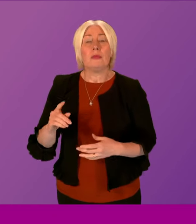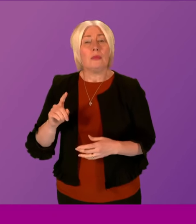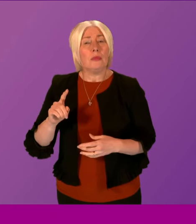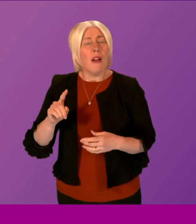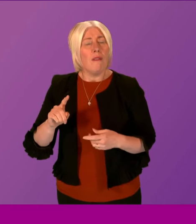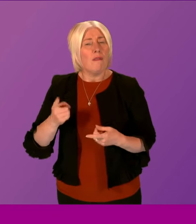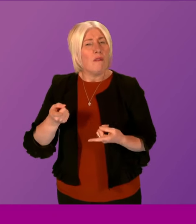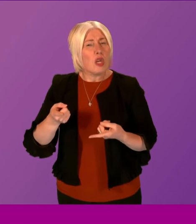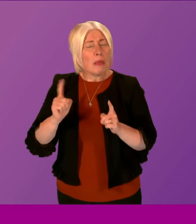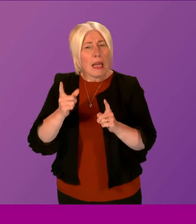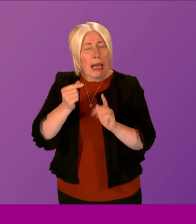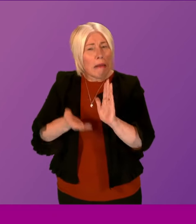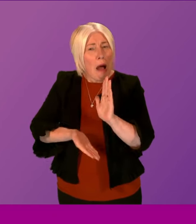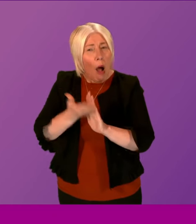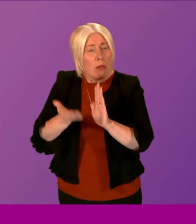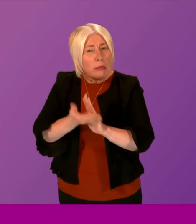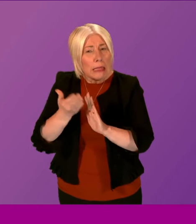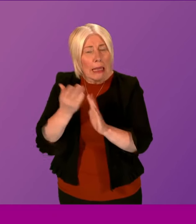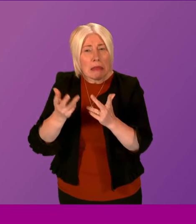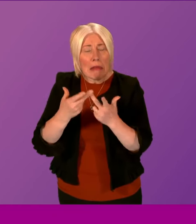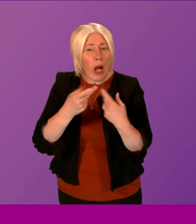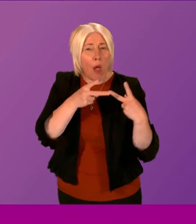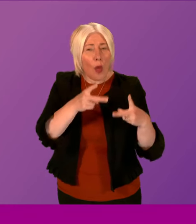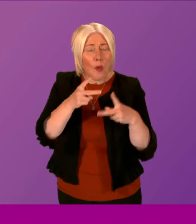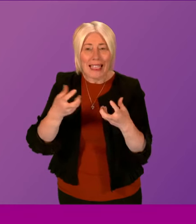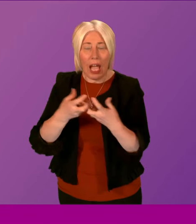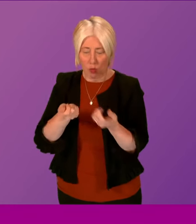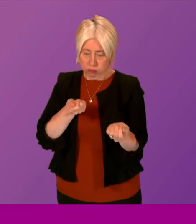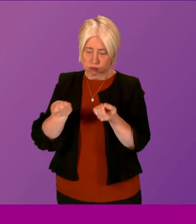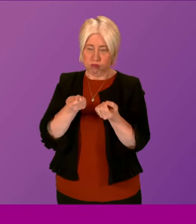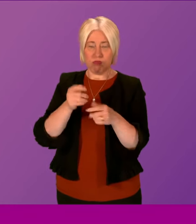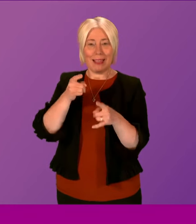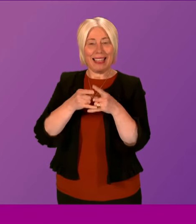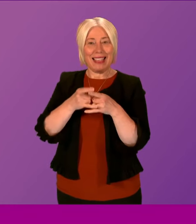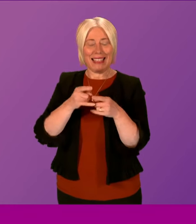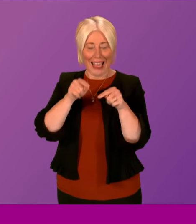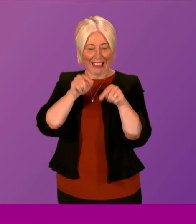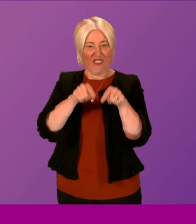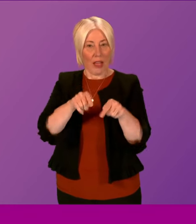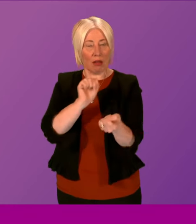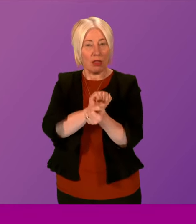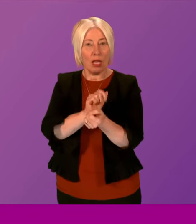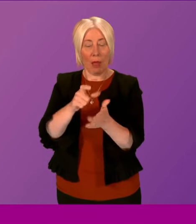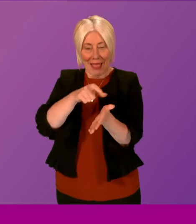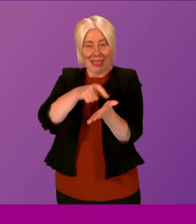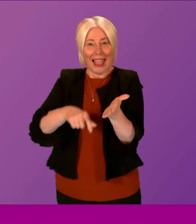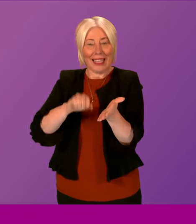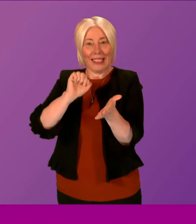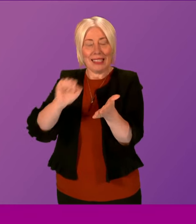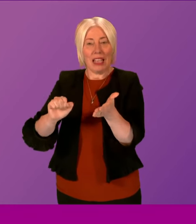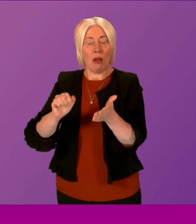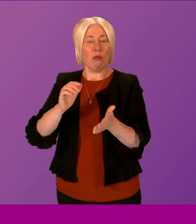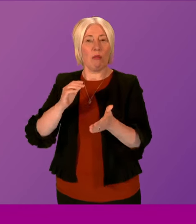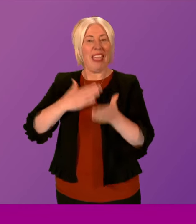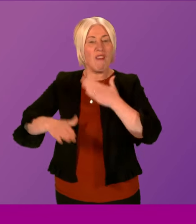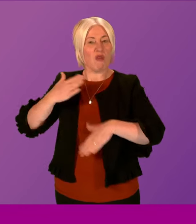Minister provide an update on other measures to manage sex offenders, including licence, behavioural or prevention orders,